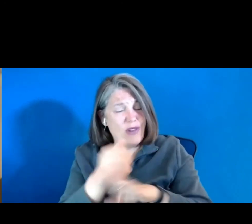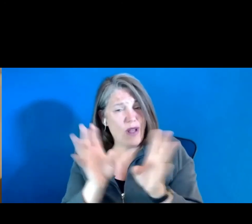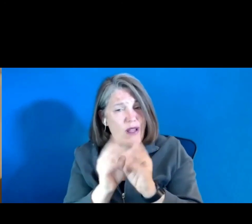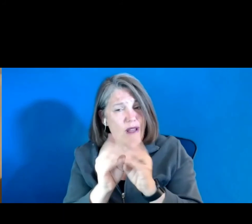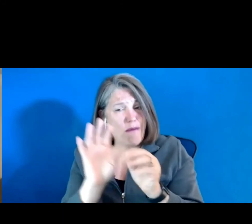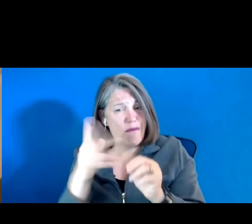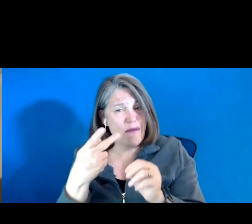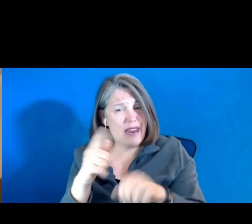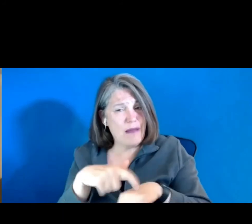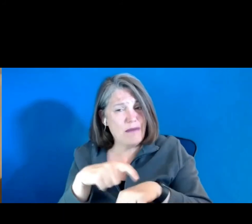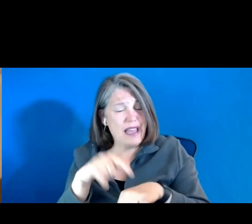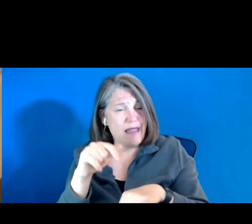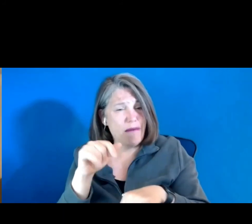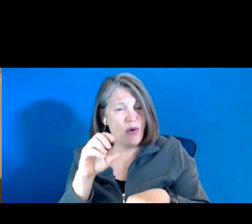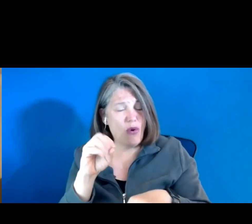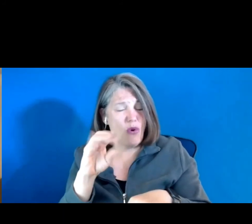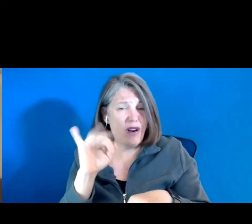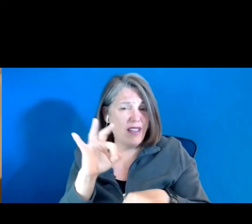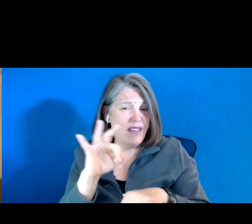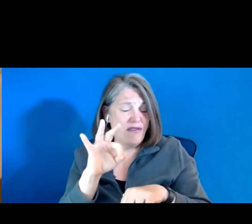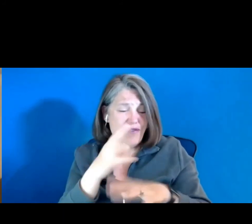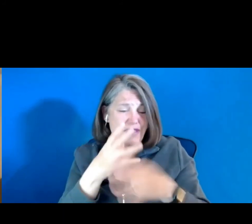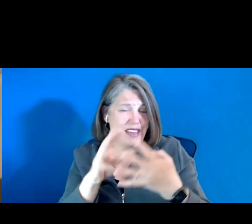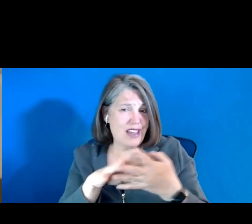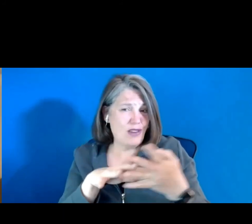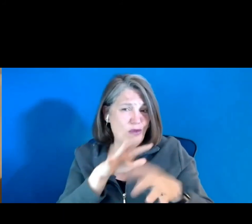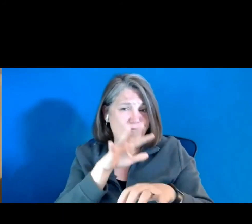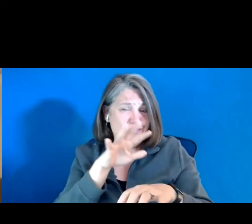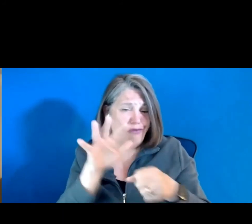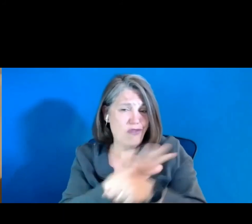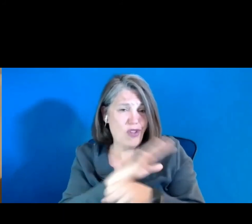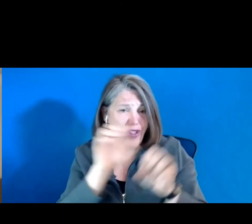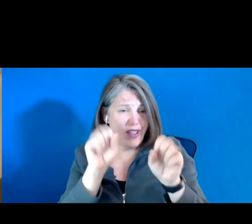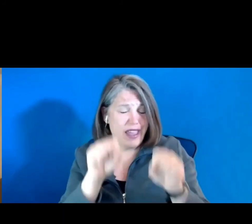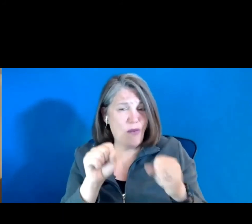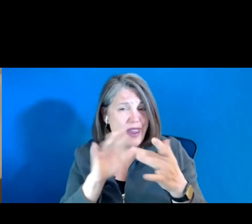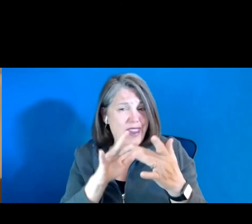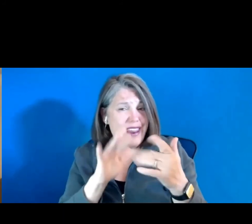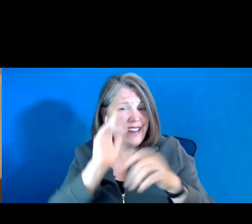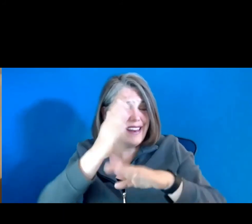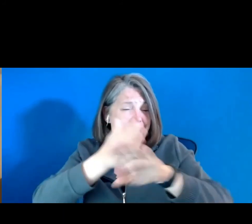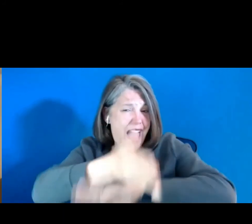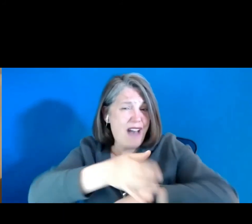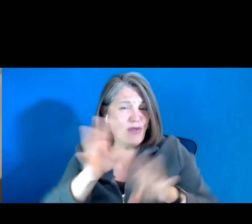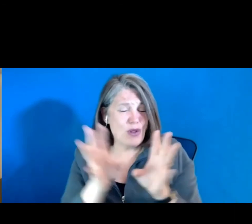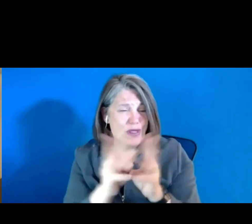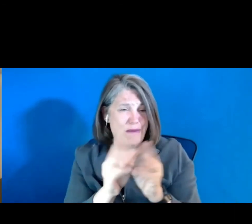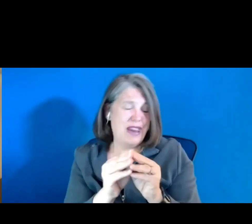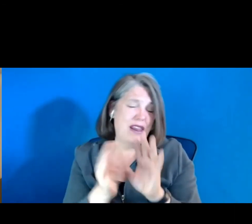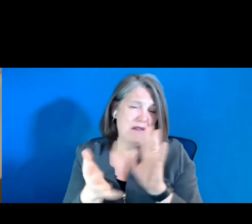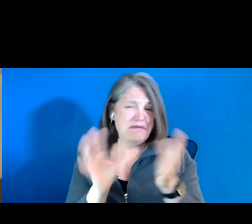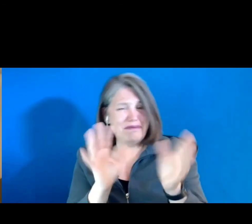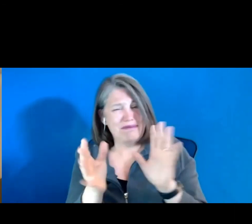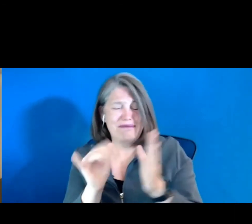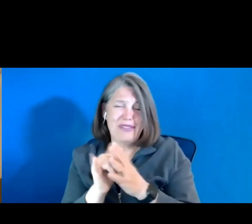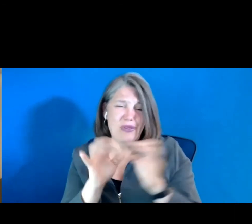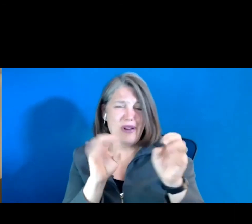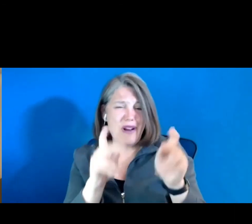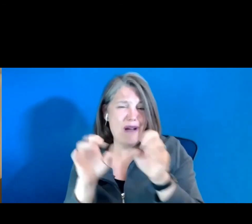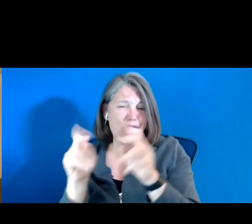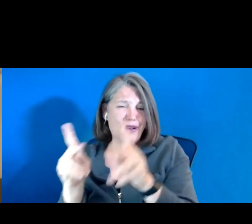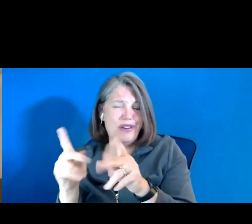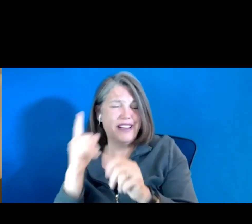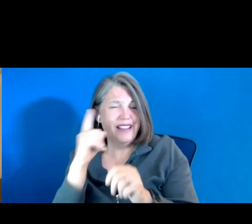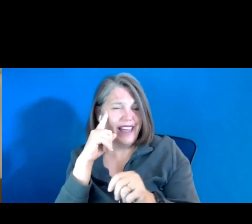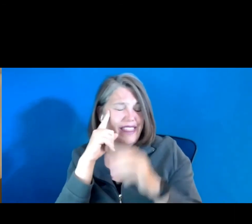Or if your schedule's booked? Is there a time that we might be able to connect after the meeting? Those are kind of some of the opportunities, I